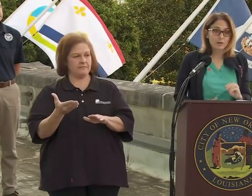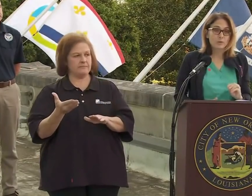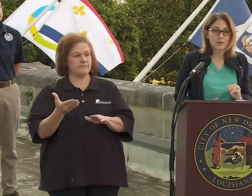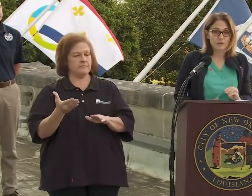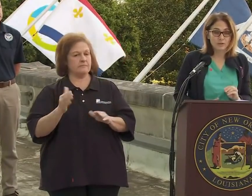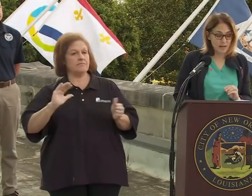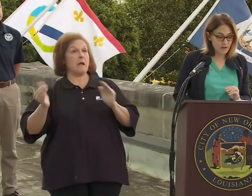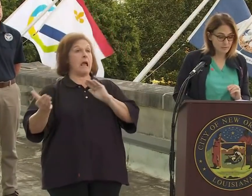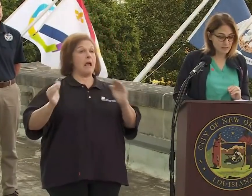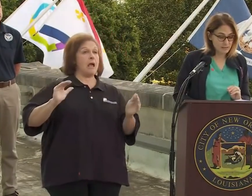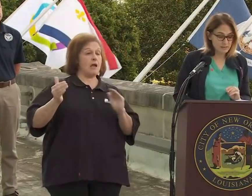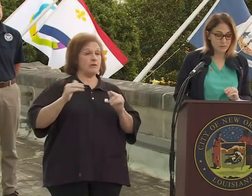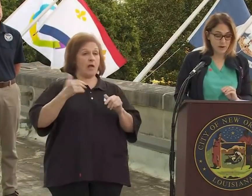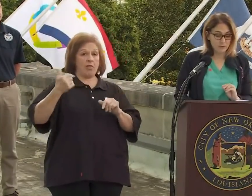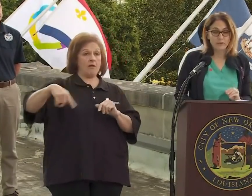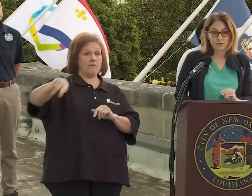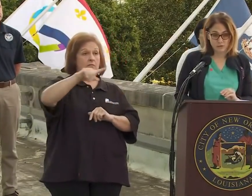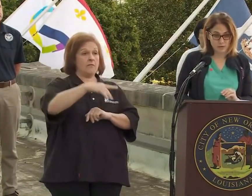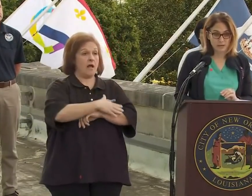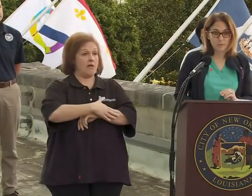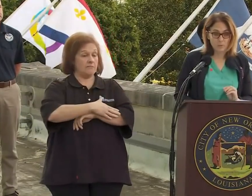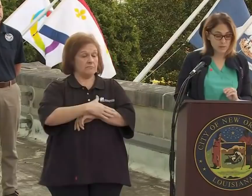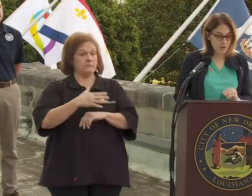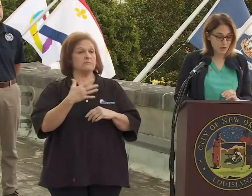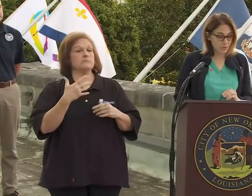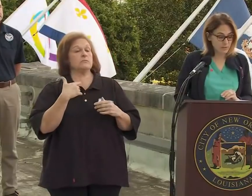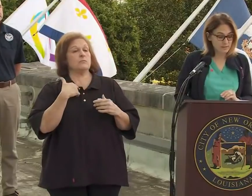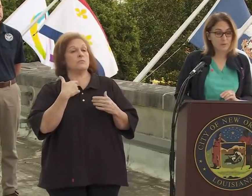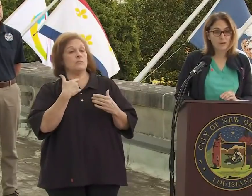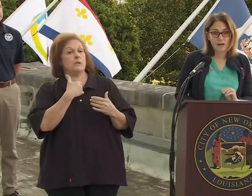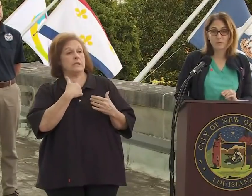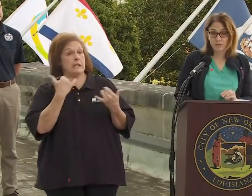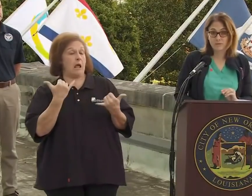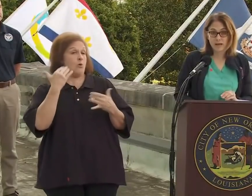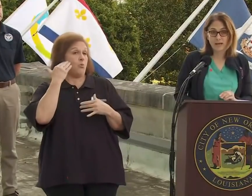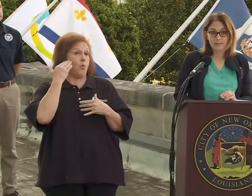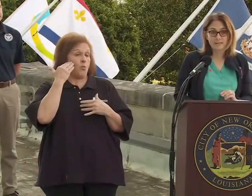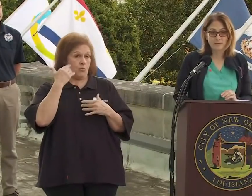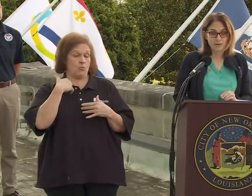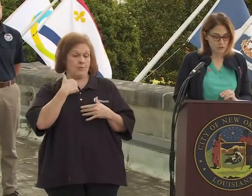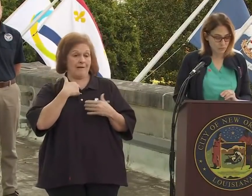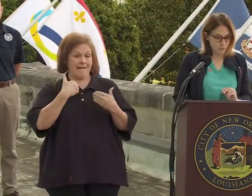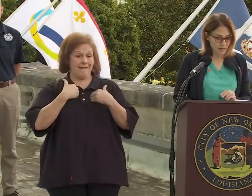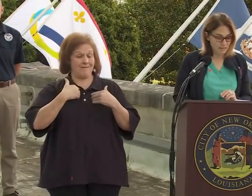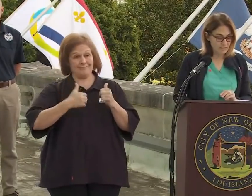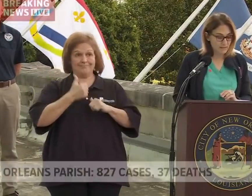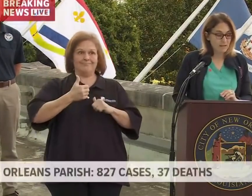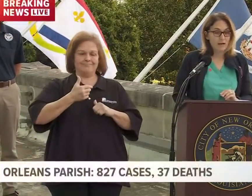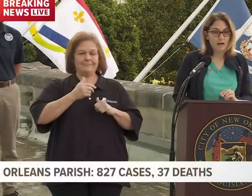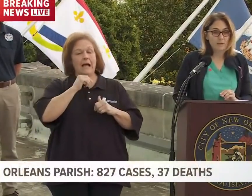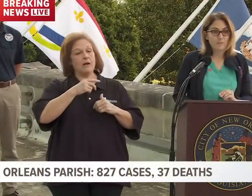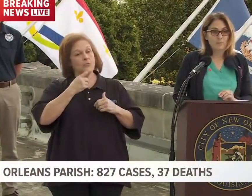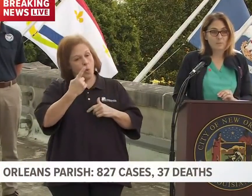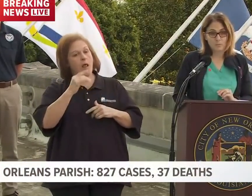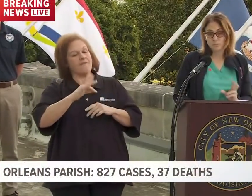Compared with other counties around the country, what we know is that we have one of the highest infection rates